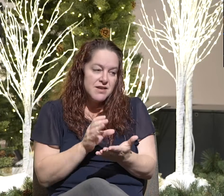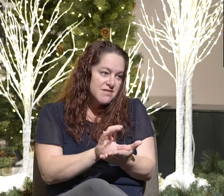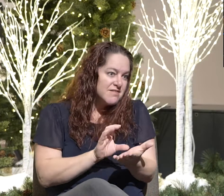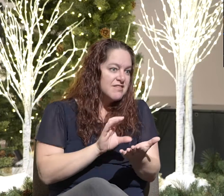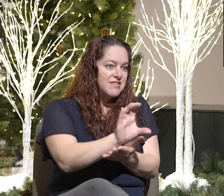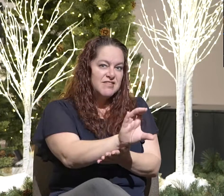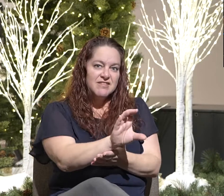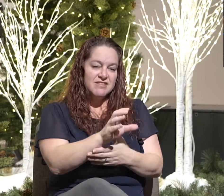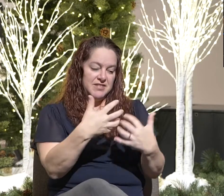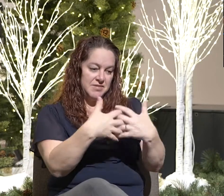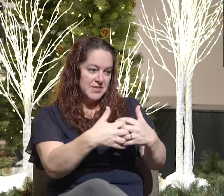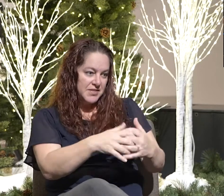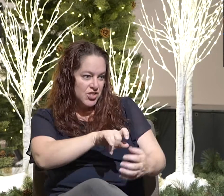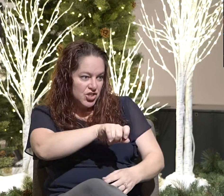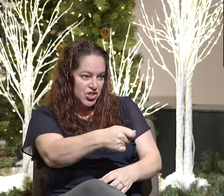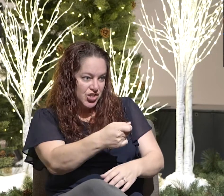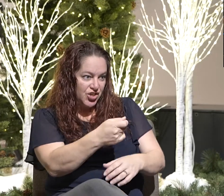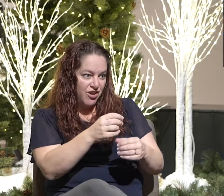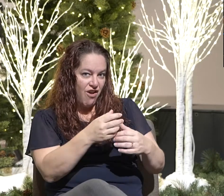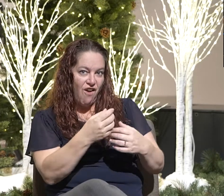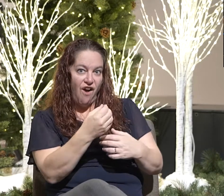turn it on, and they wait.